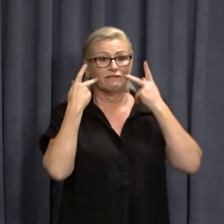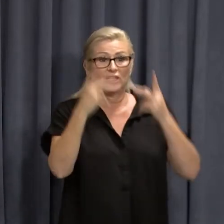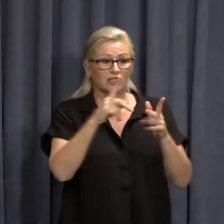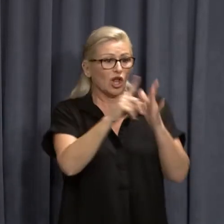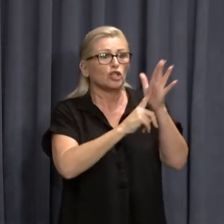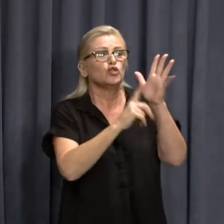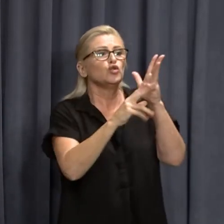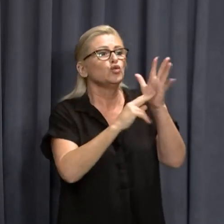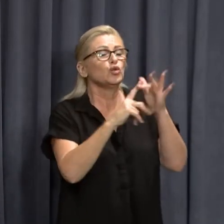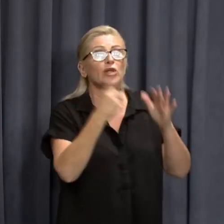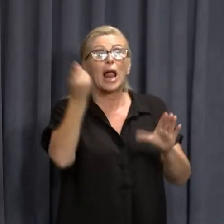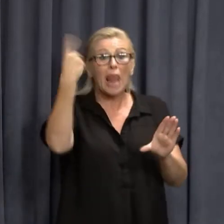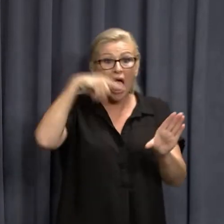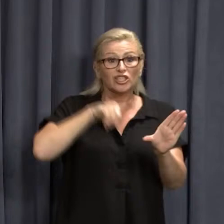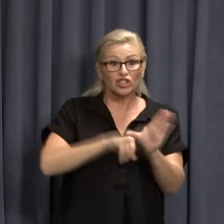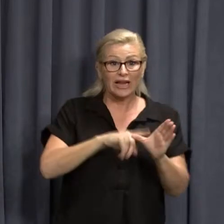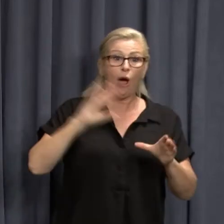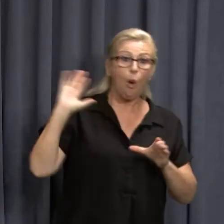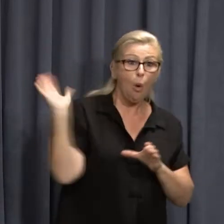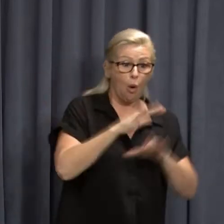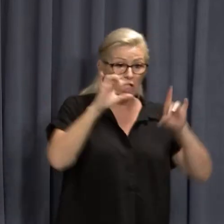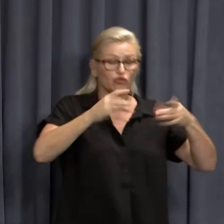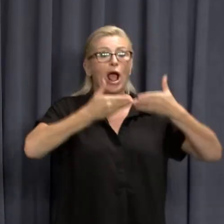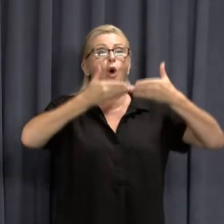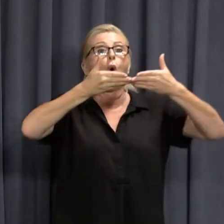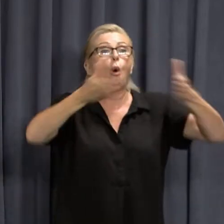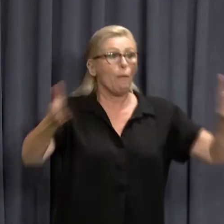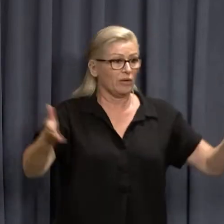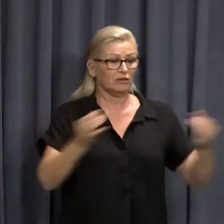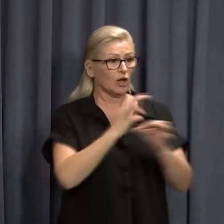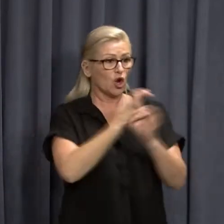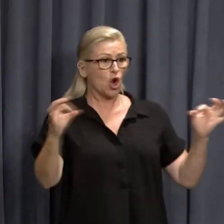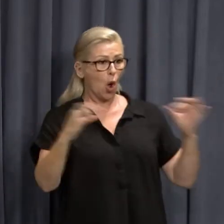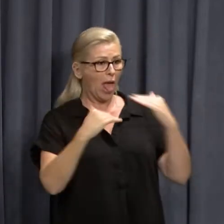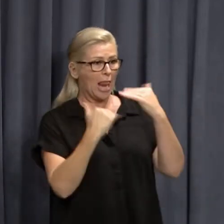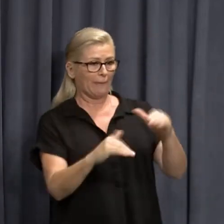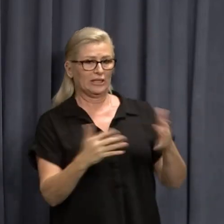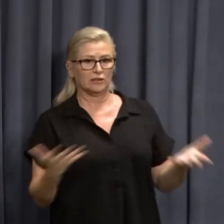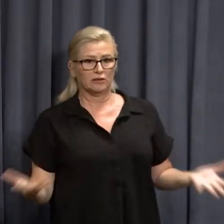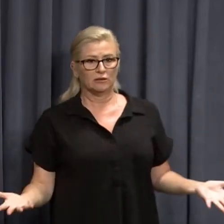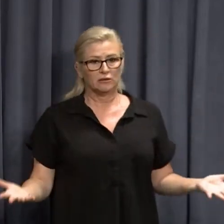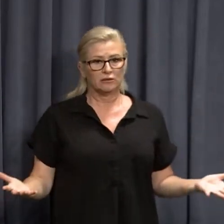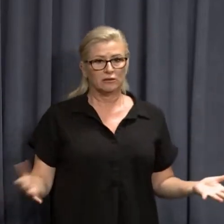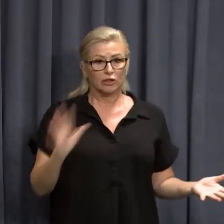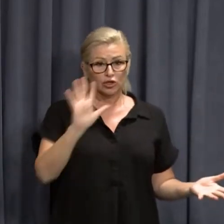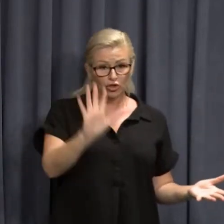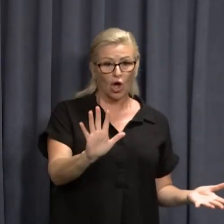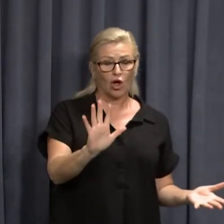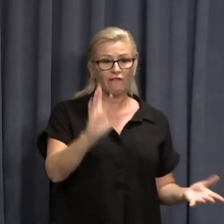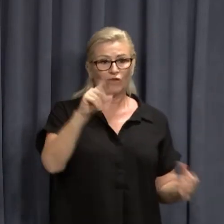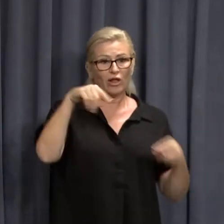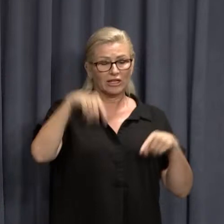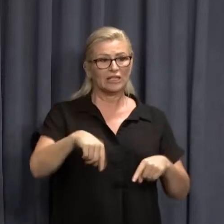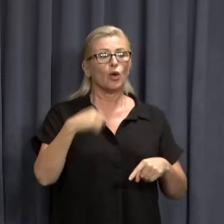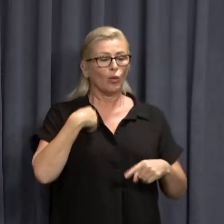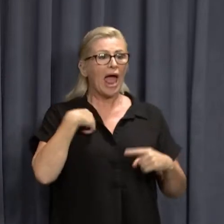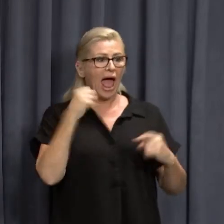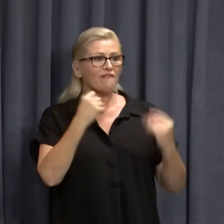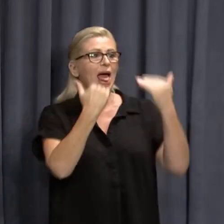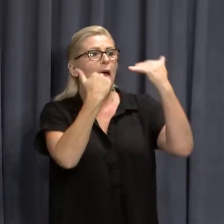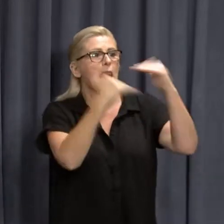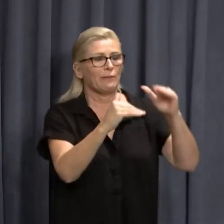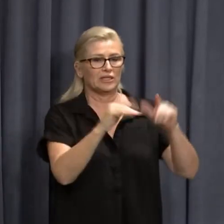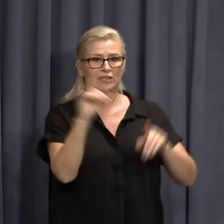of last year all of the borders were open to all of the states with no restriction. So look at this point in time it's restricted we have a